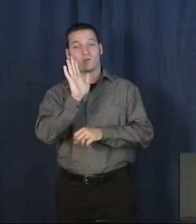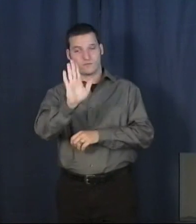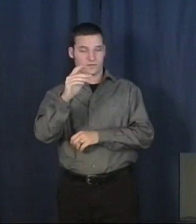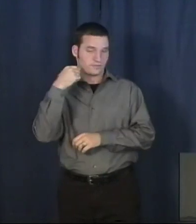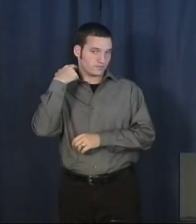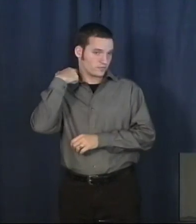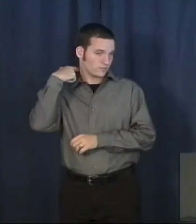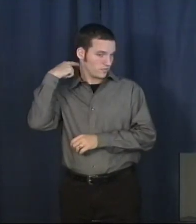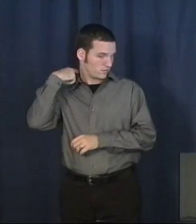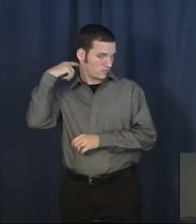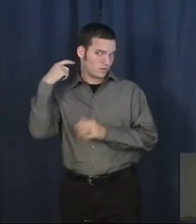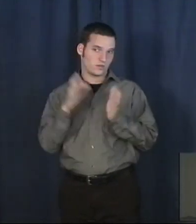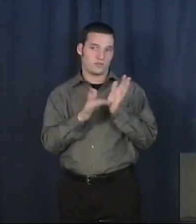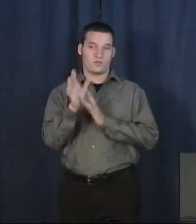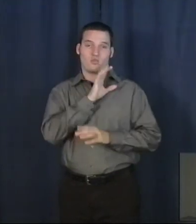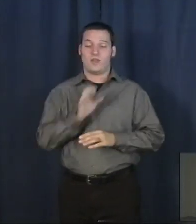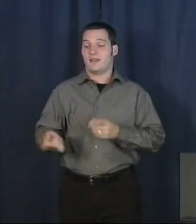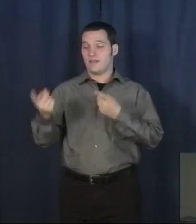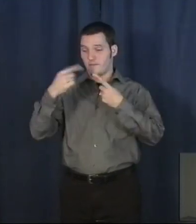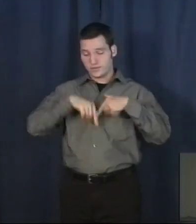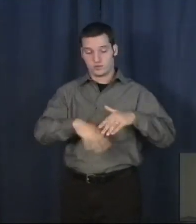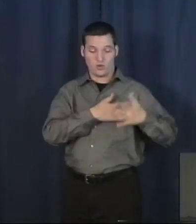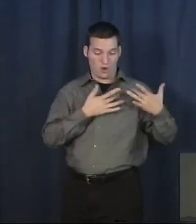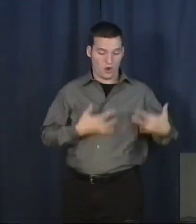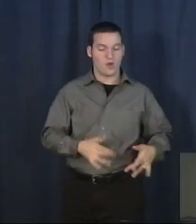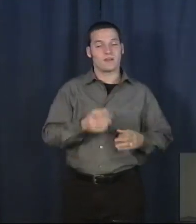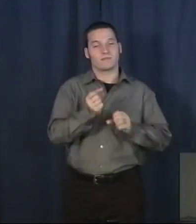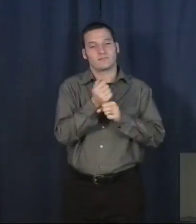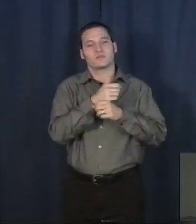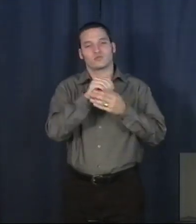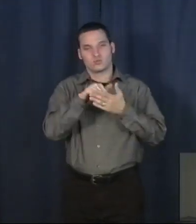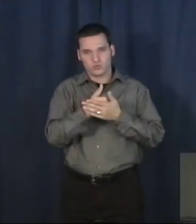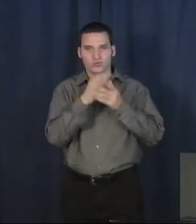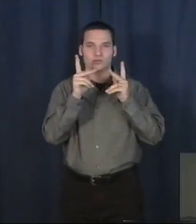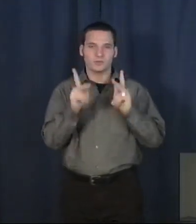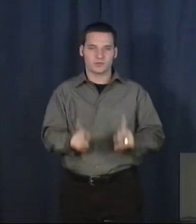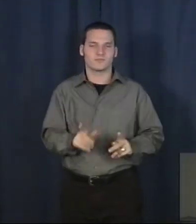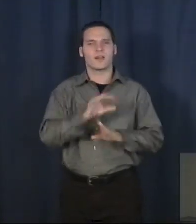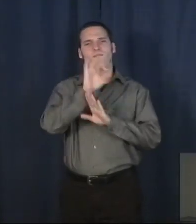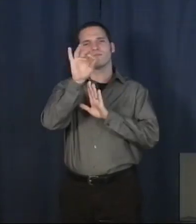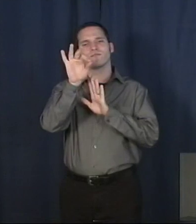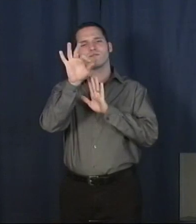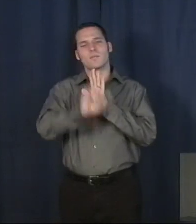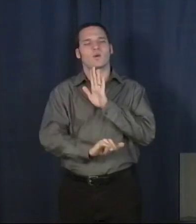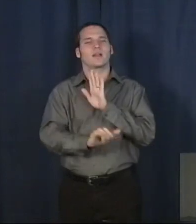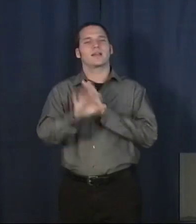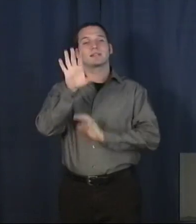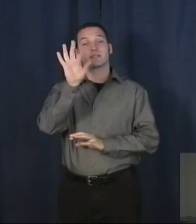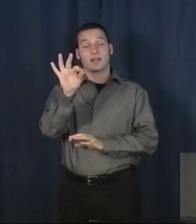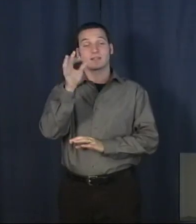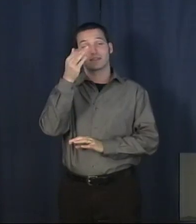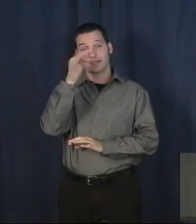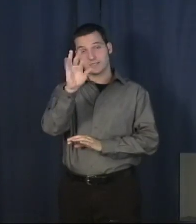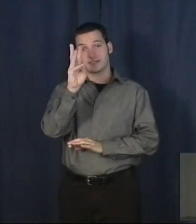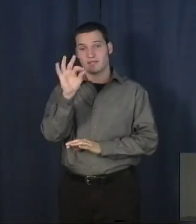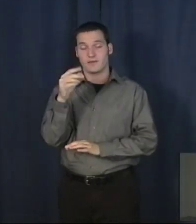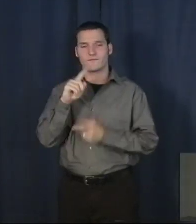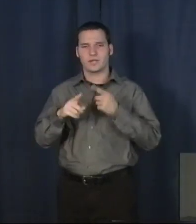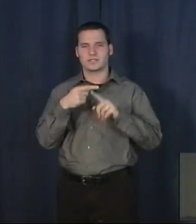and makes you a new person. February 9, 1969, my friend said, Kent, you're a sinner. I said, yeah, I know that.